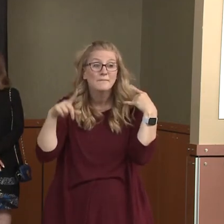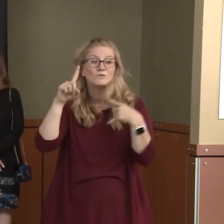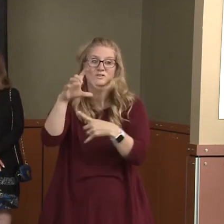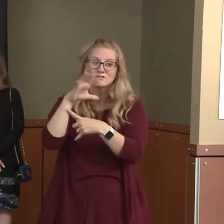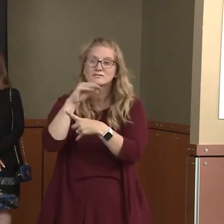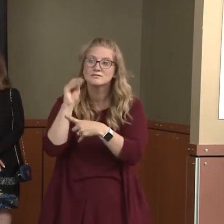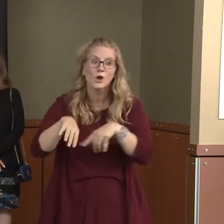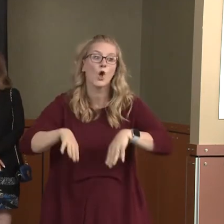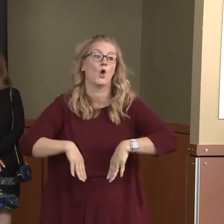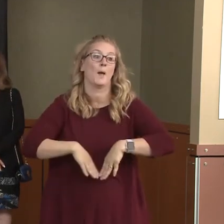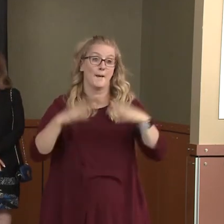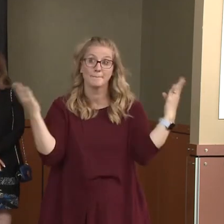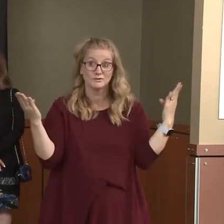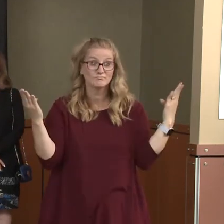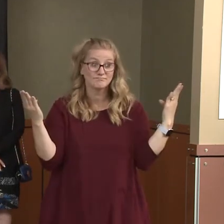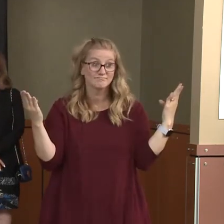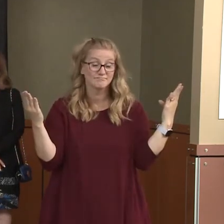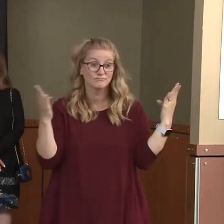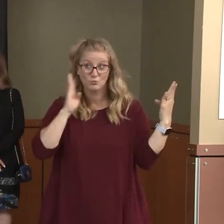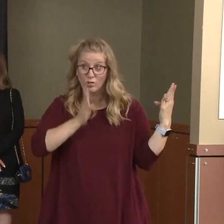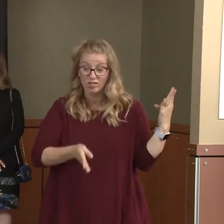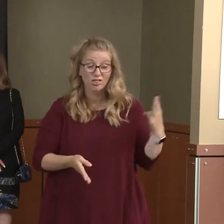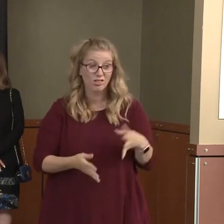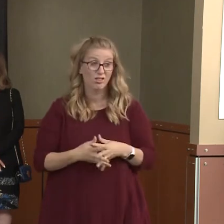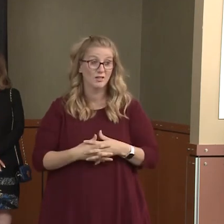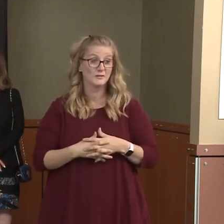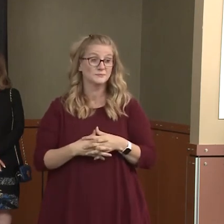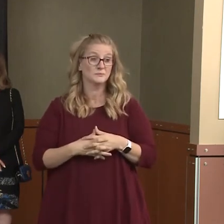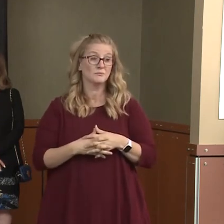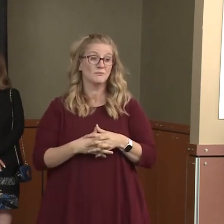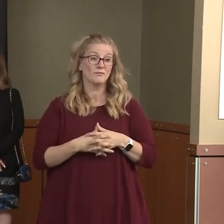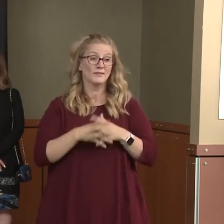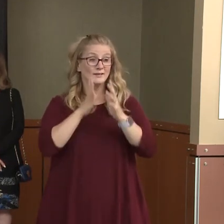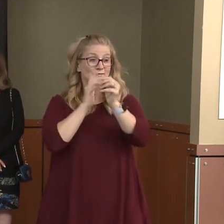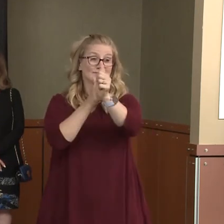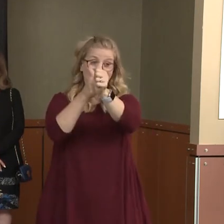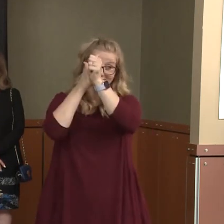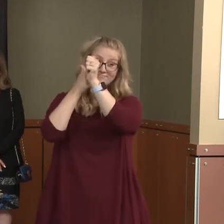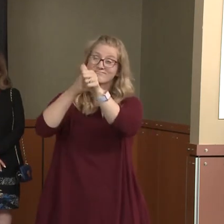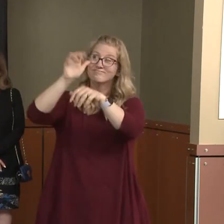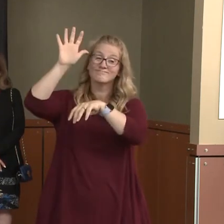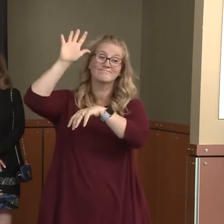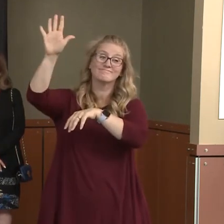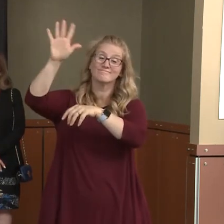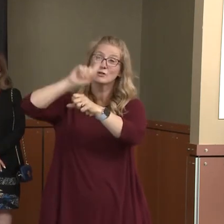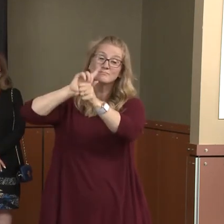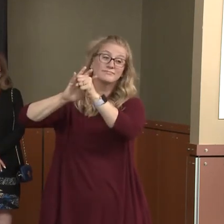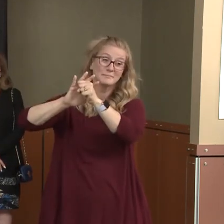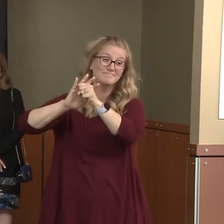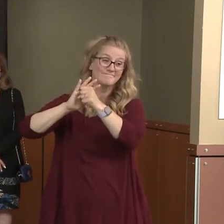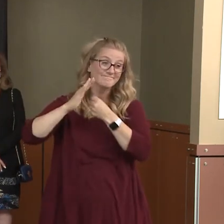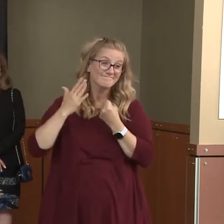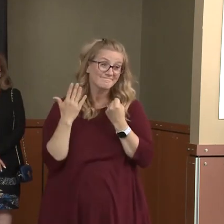promise. So I hope that as a community, we can come together and that we can do that.